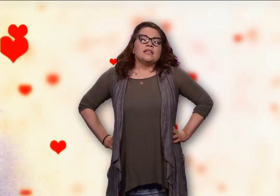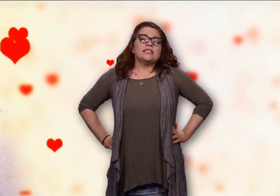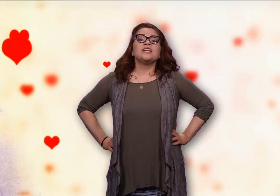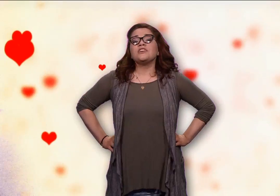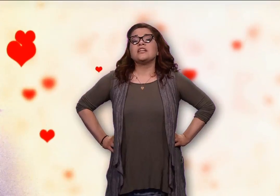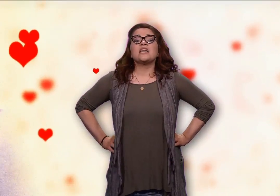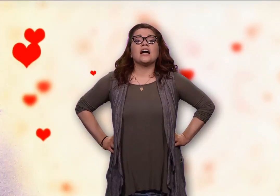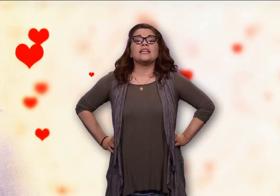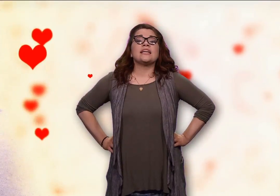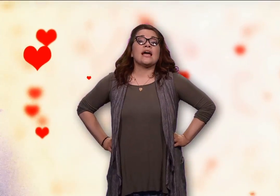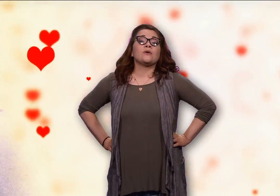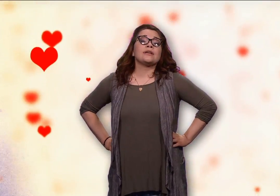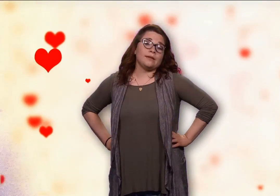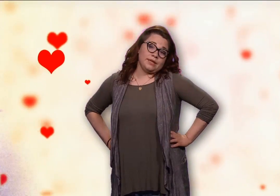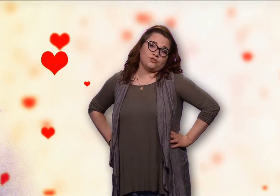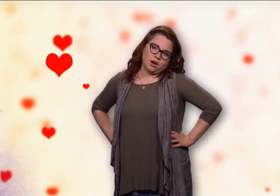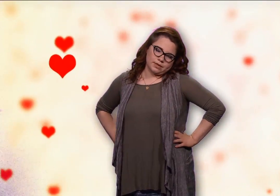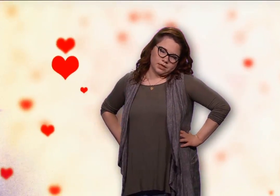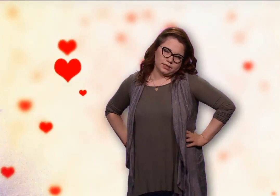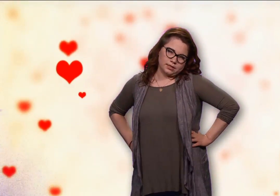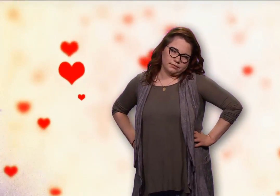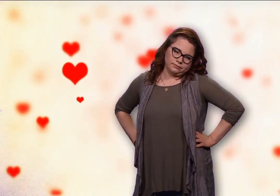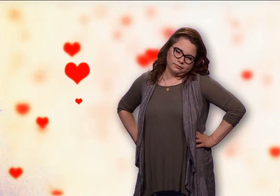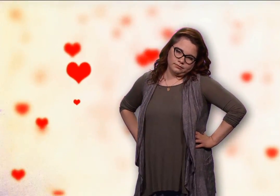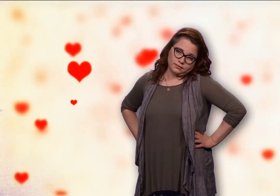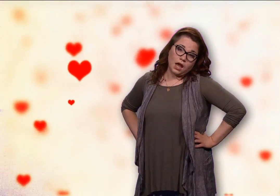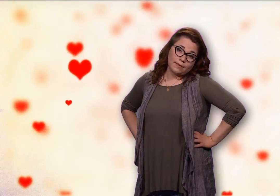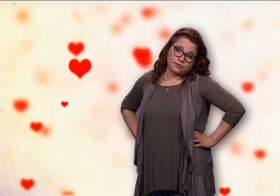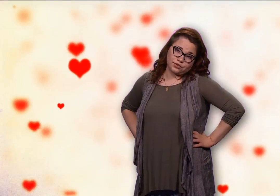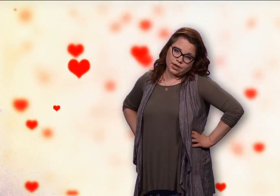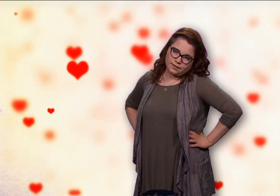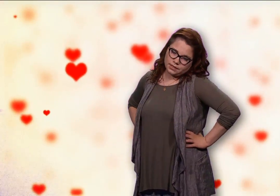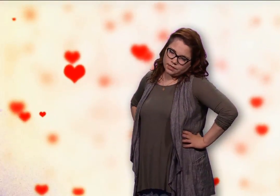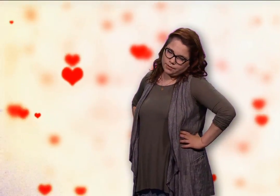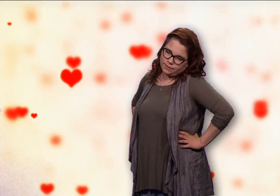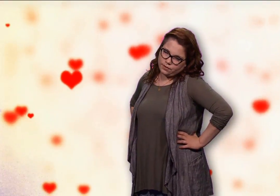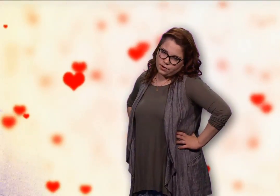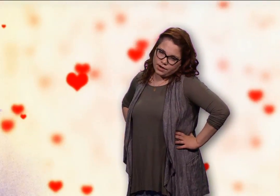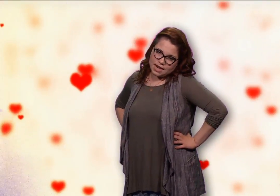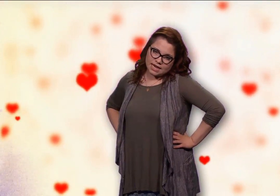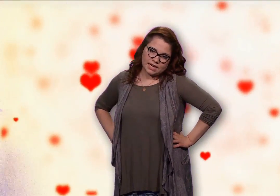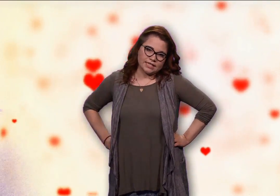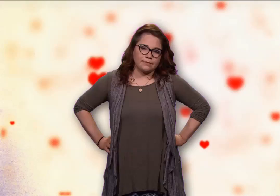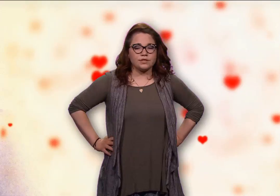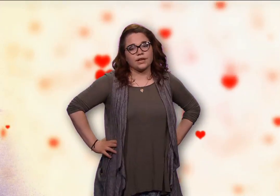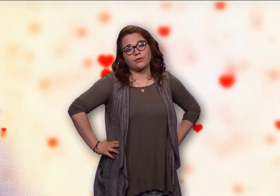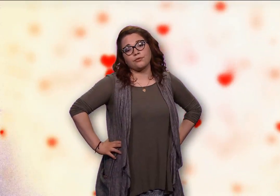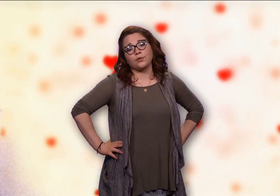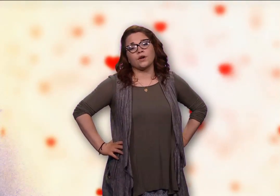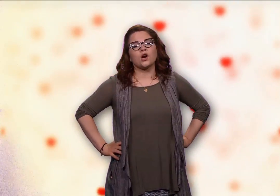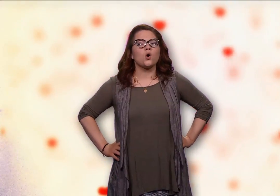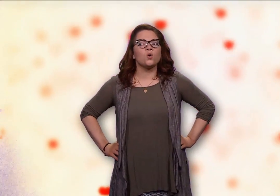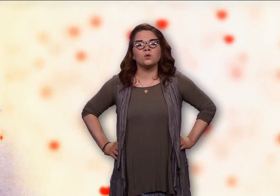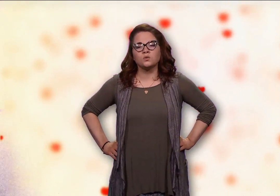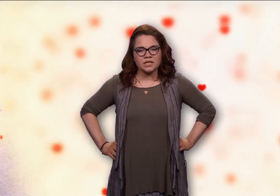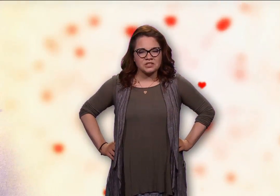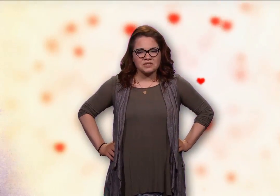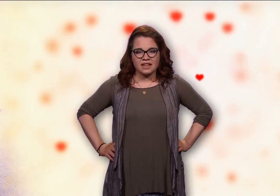Tinder in a tiny town can be traumatizing. I'm after trying the Tinder before in an attempt to get through the cold winters that